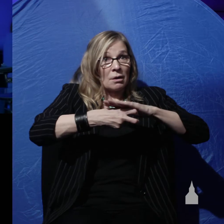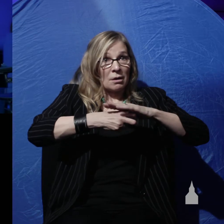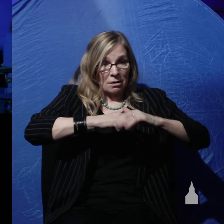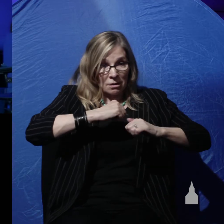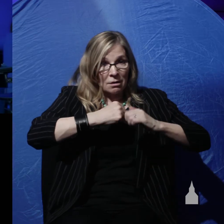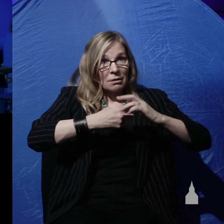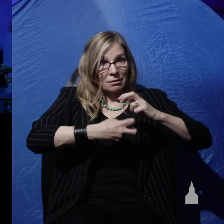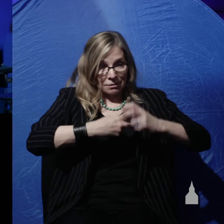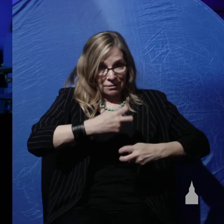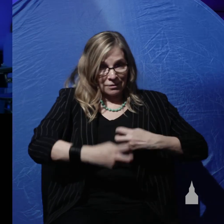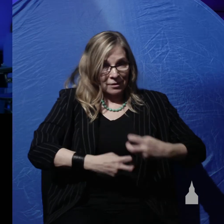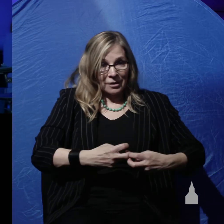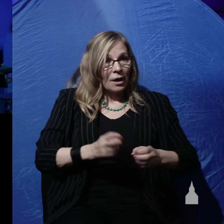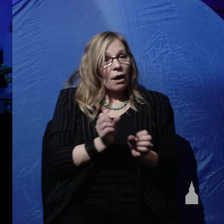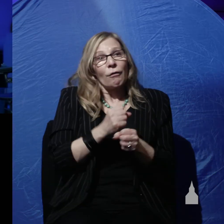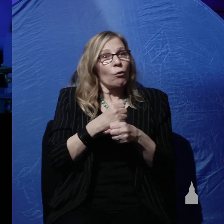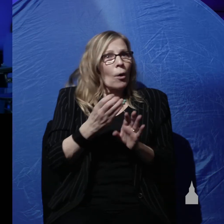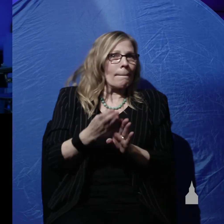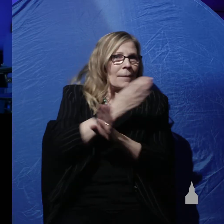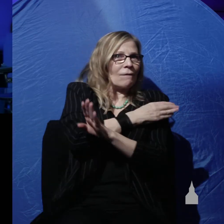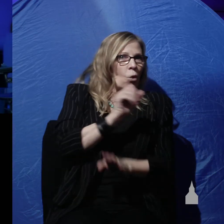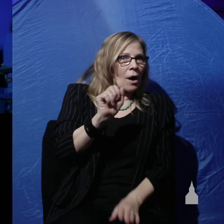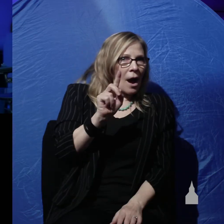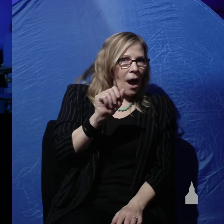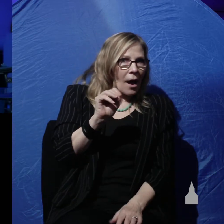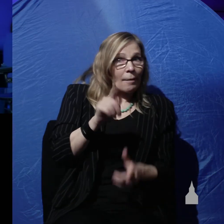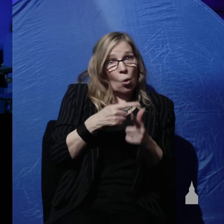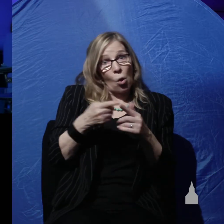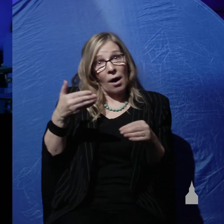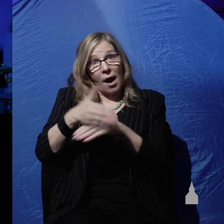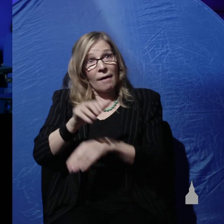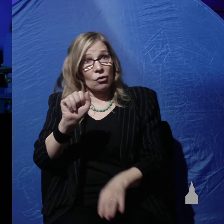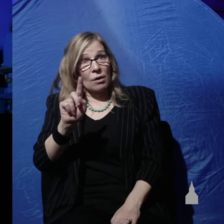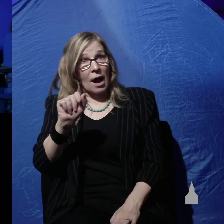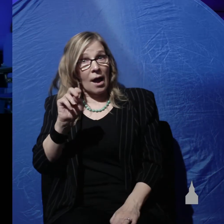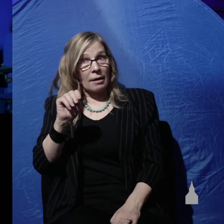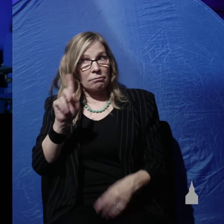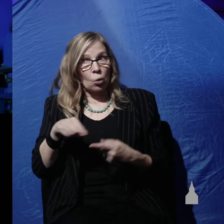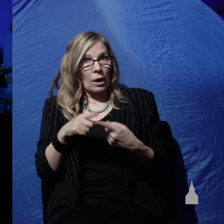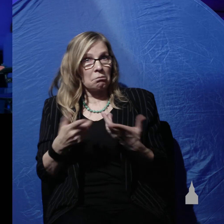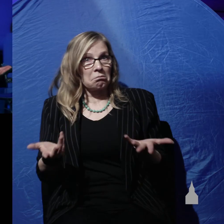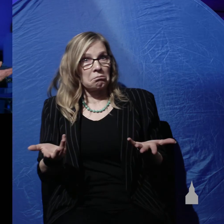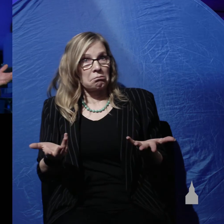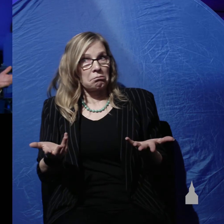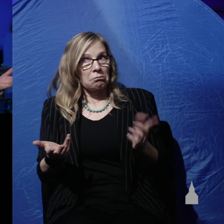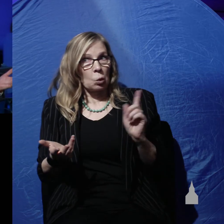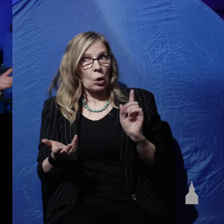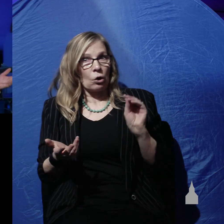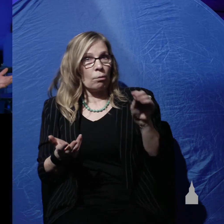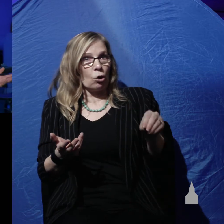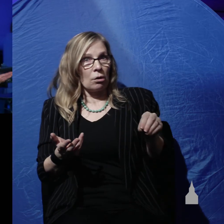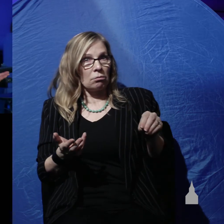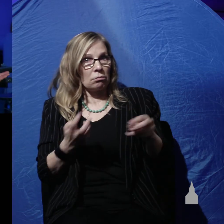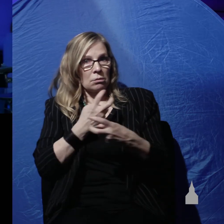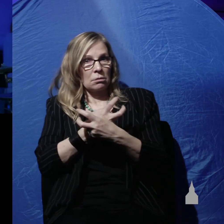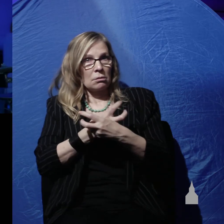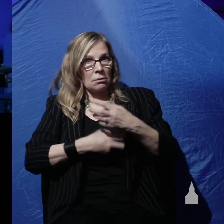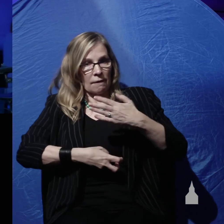fossils they either formed before Adam or they formed after Adam there's no other place to put them if they were